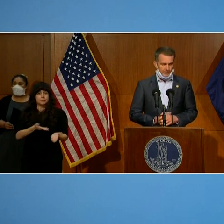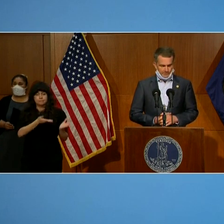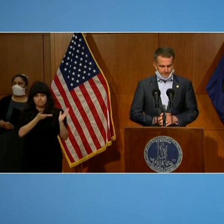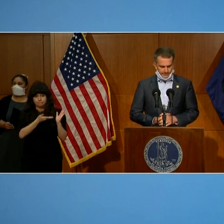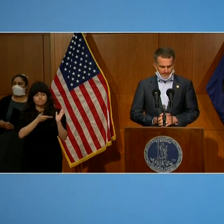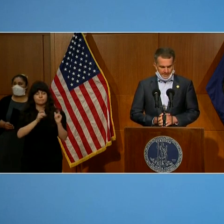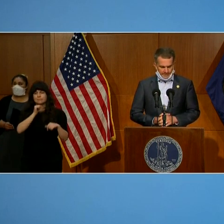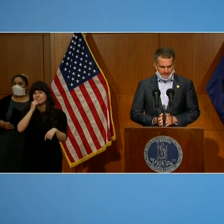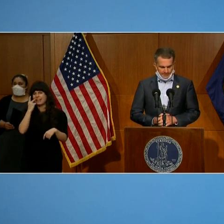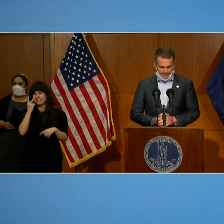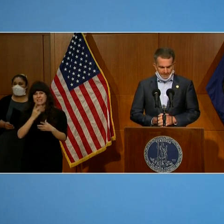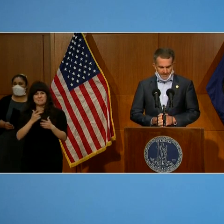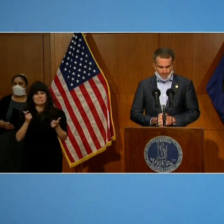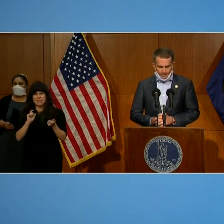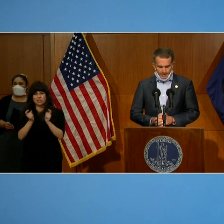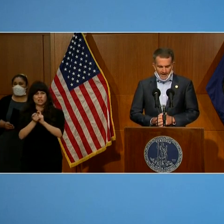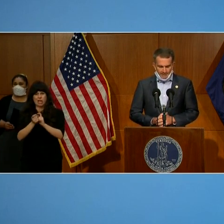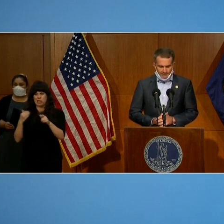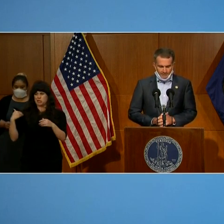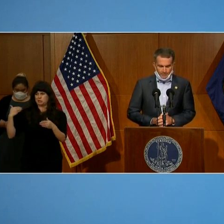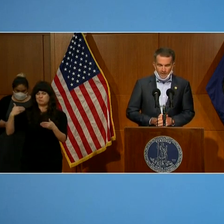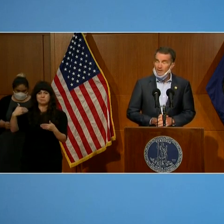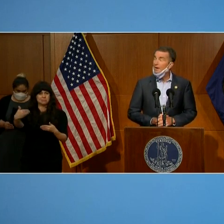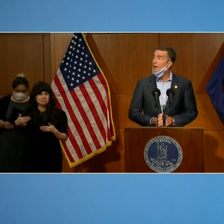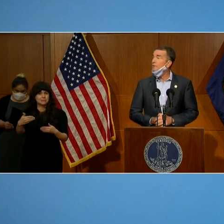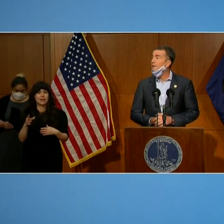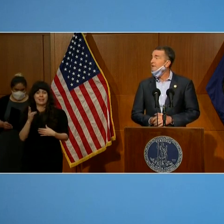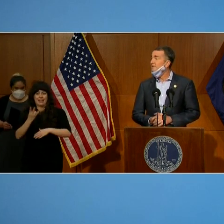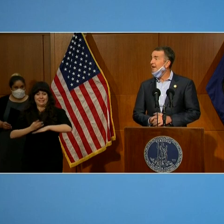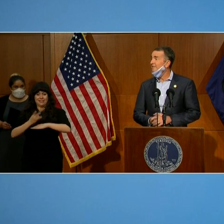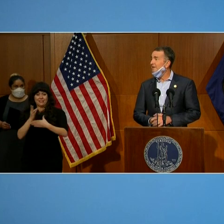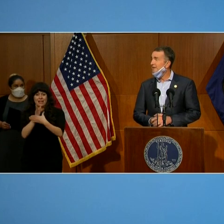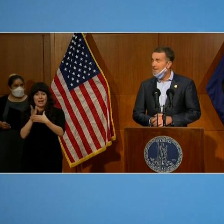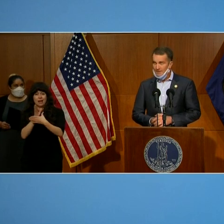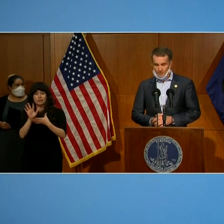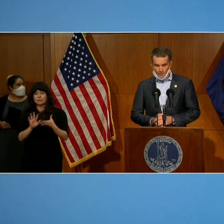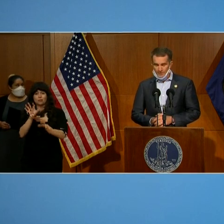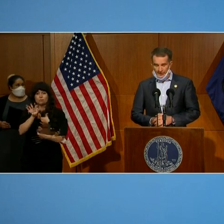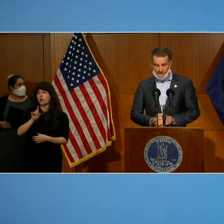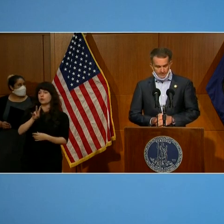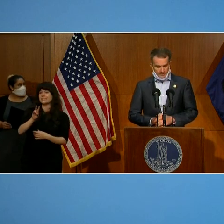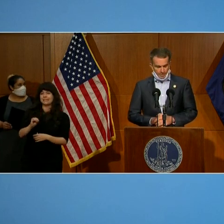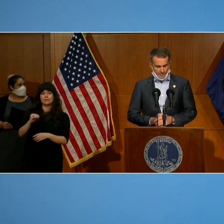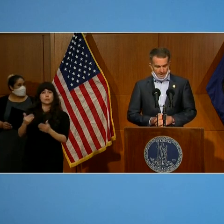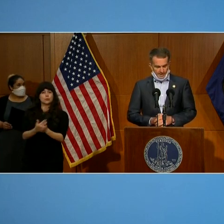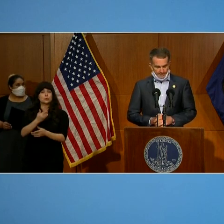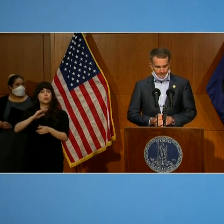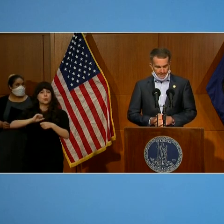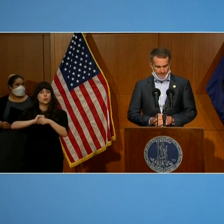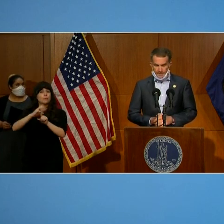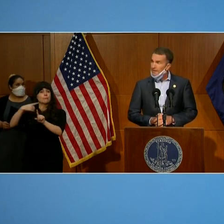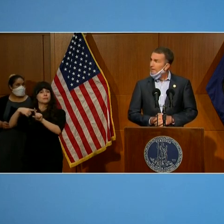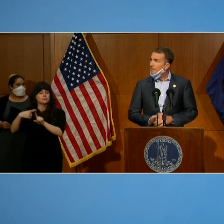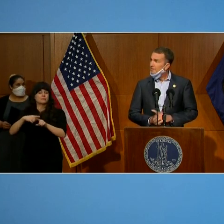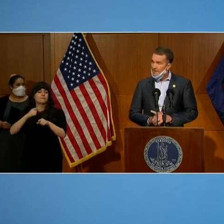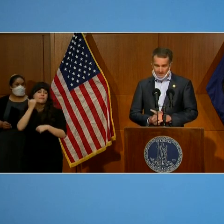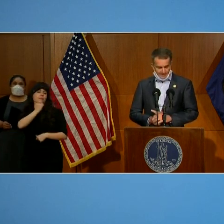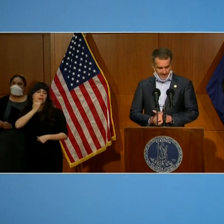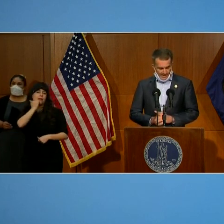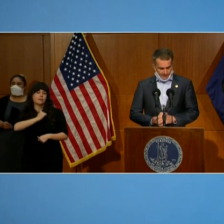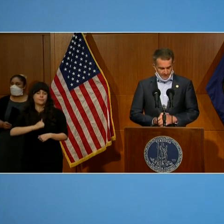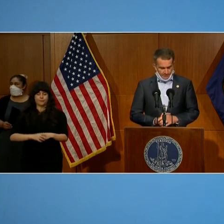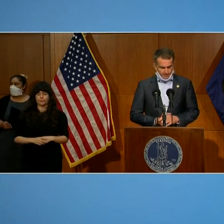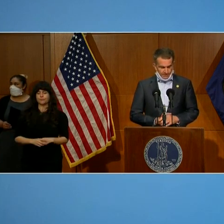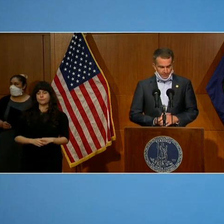case counts. The seven-day moving average is around 170 new cases per day. This